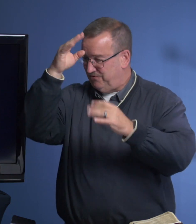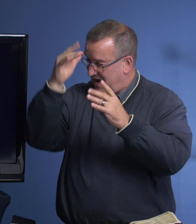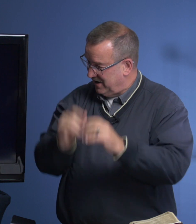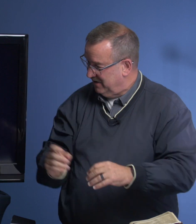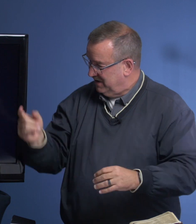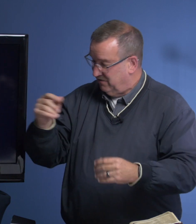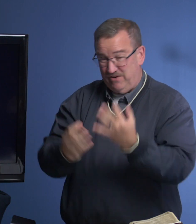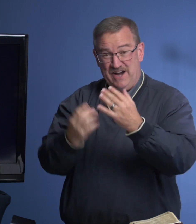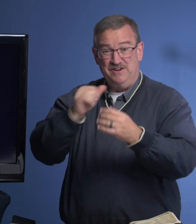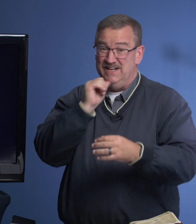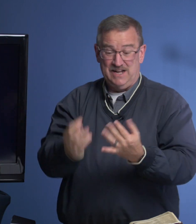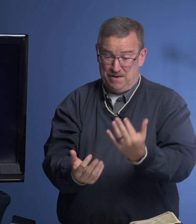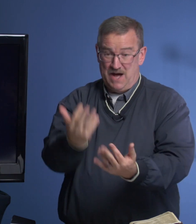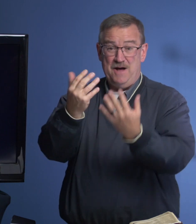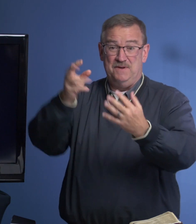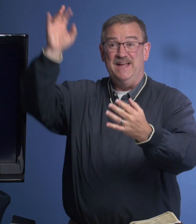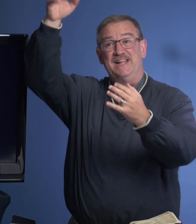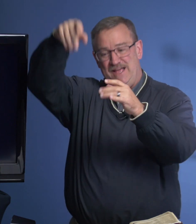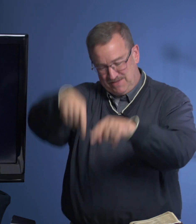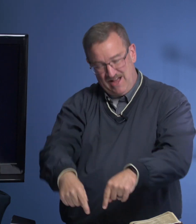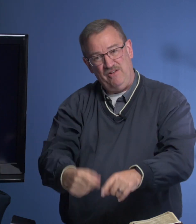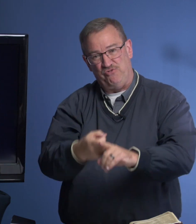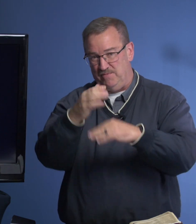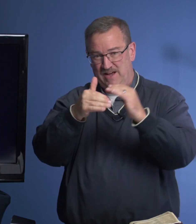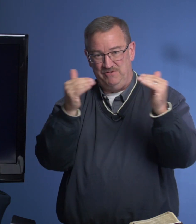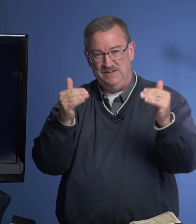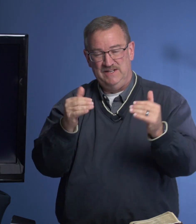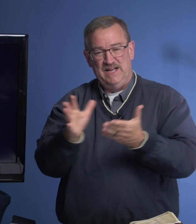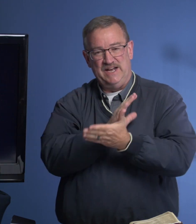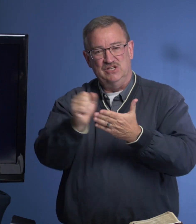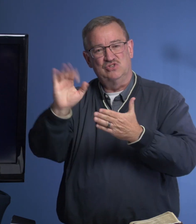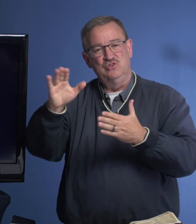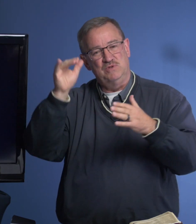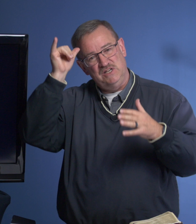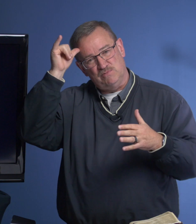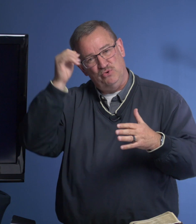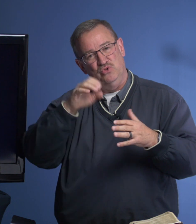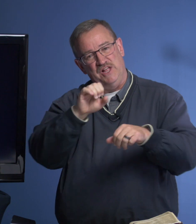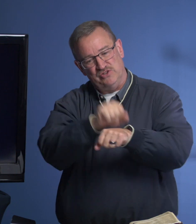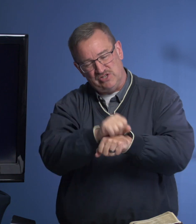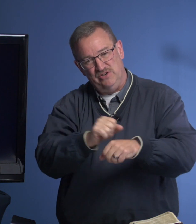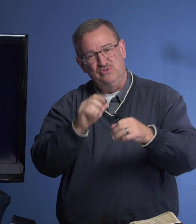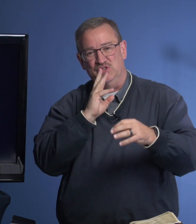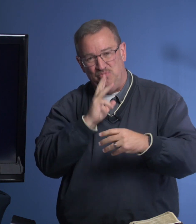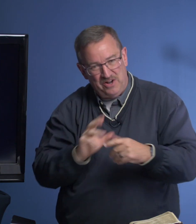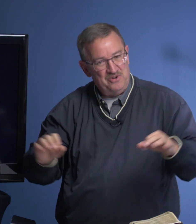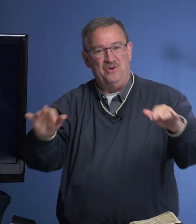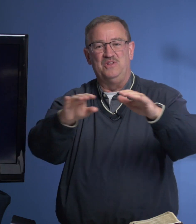fire, fire did not come up, it came down from heaven and consumed his bull and the stones and the water and all